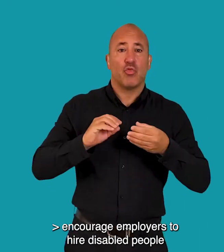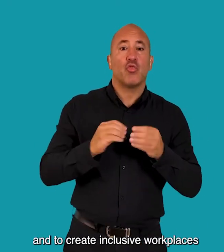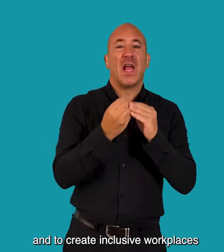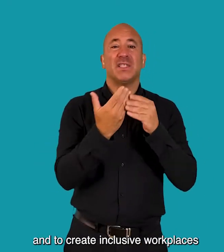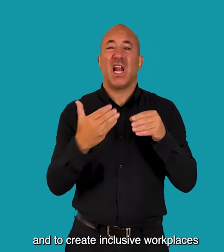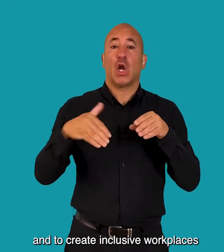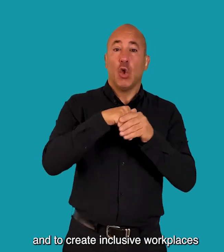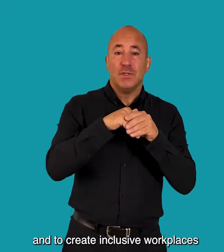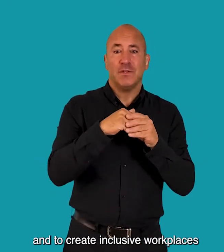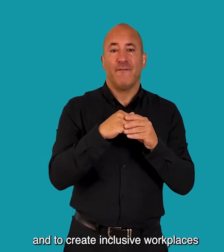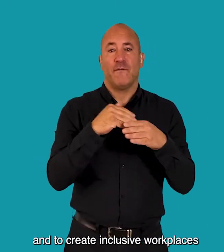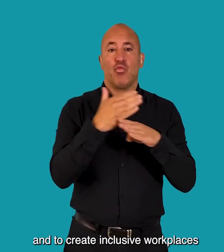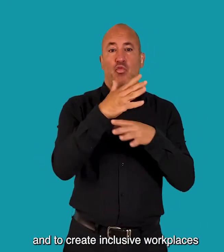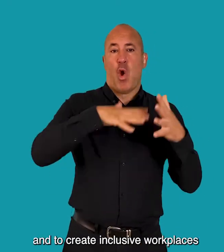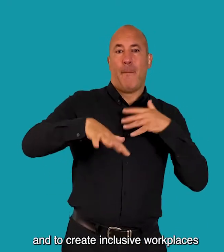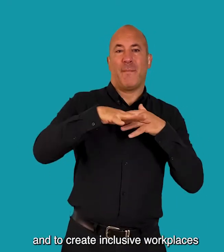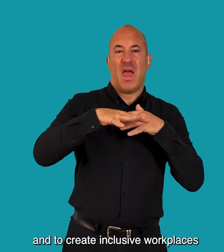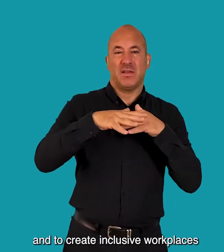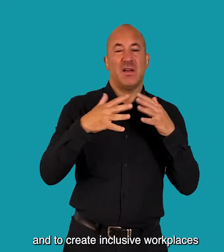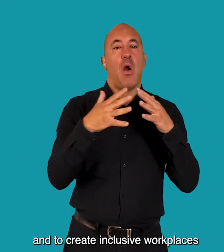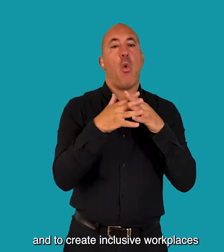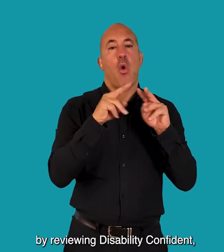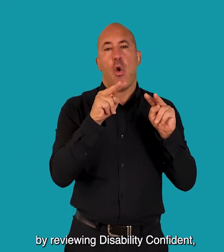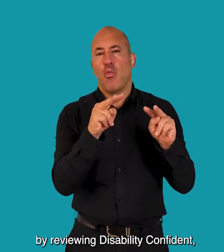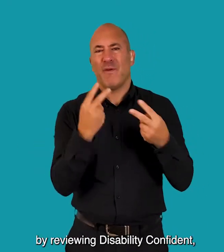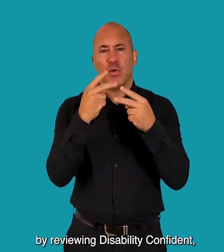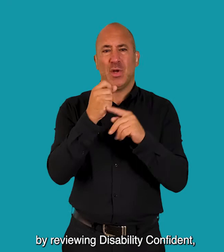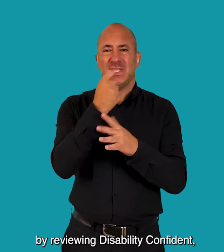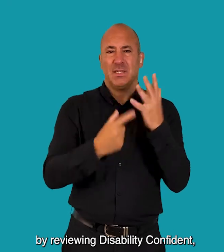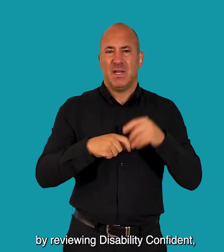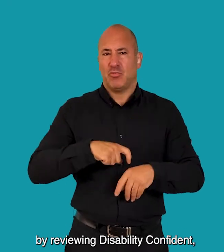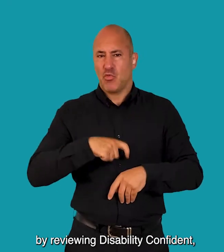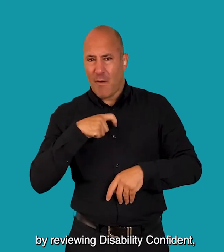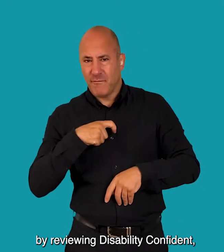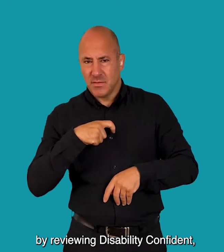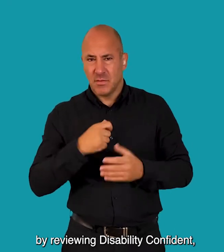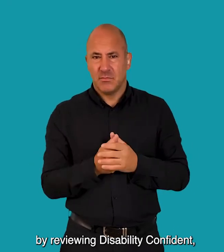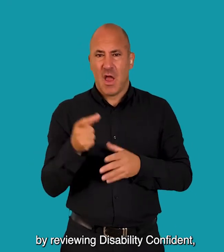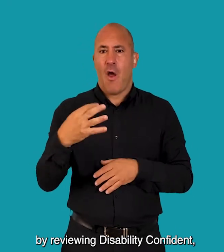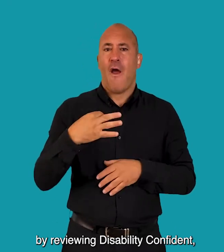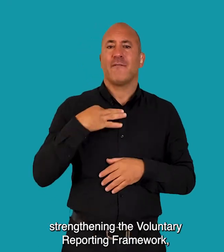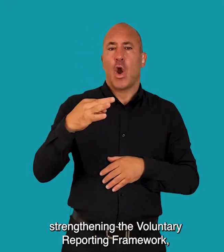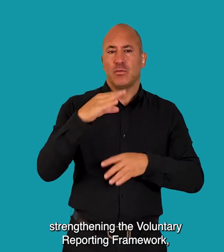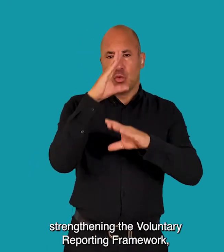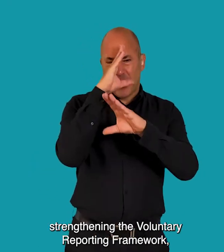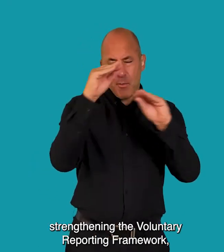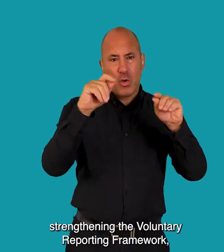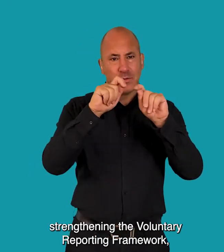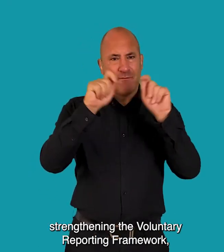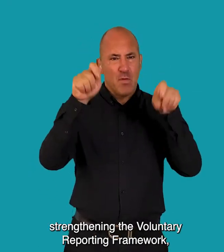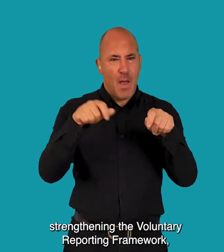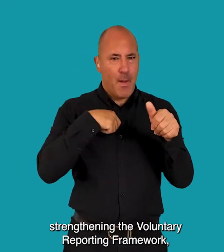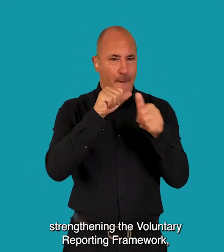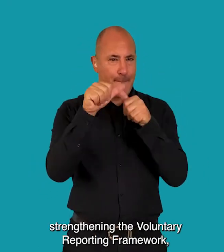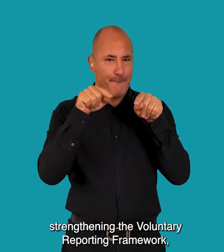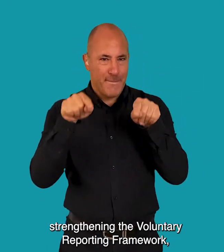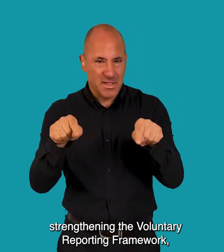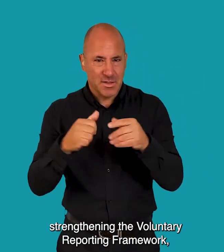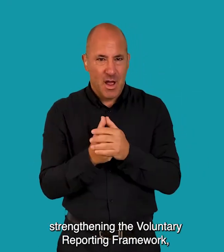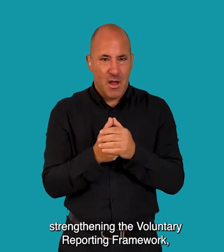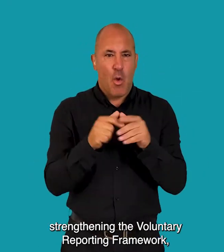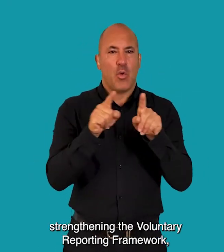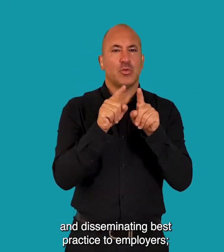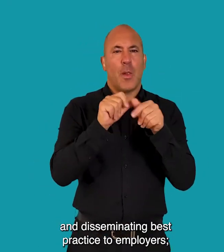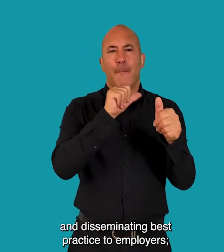And to create inclusive workplaces by reviewing Disability Confident Strengthening the voluntary reporting